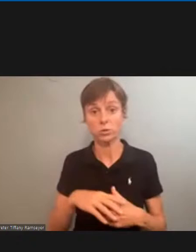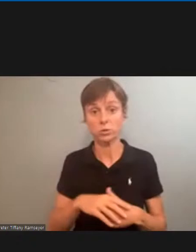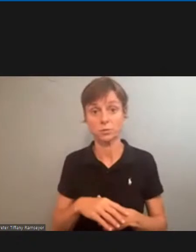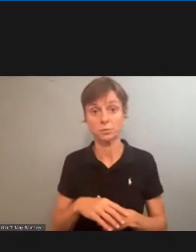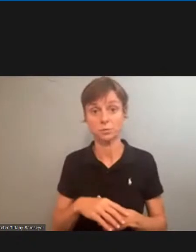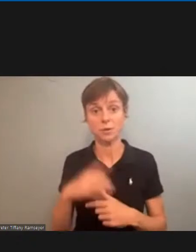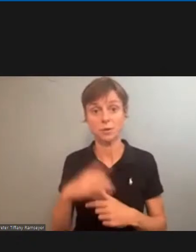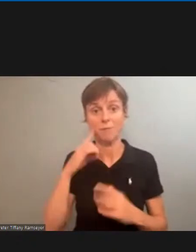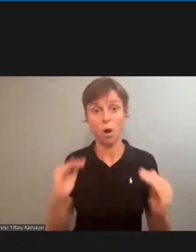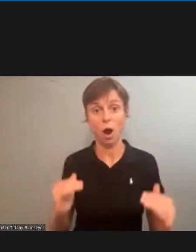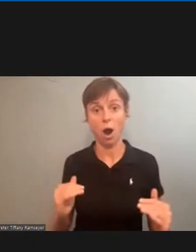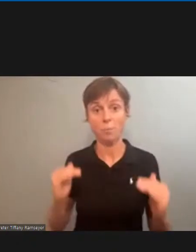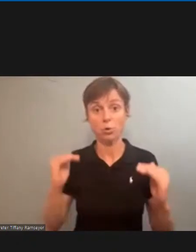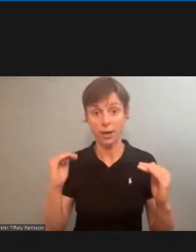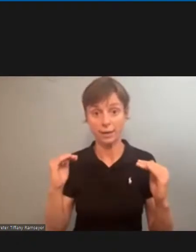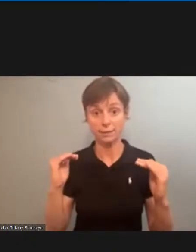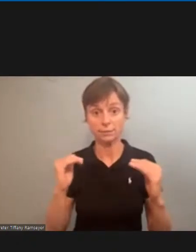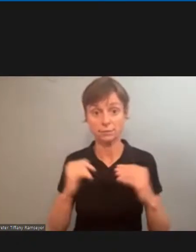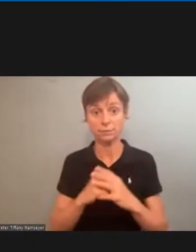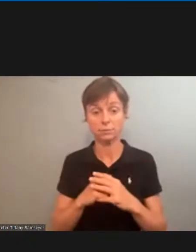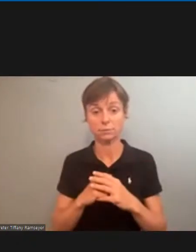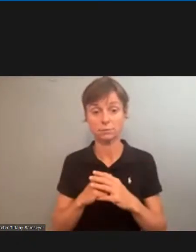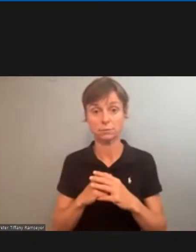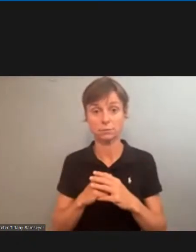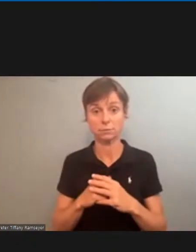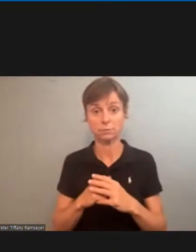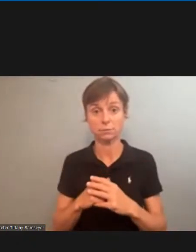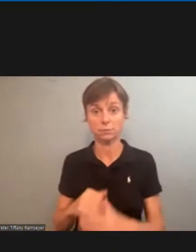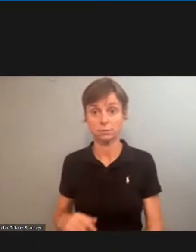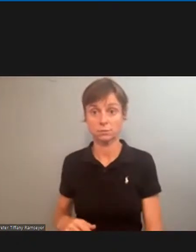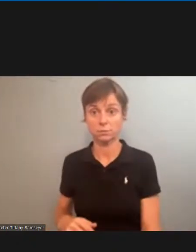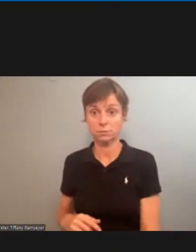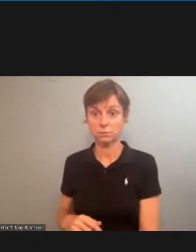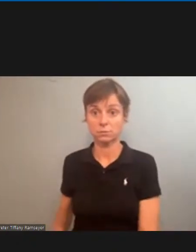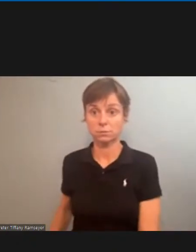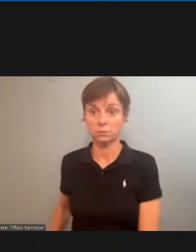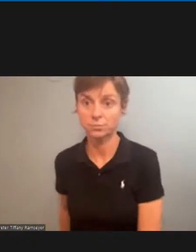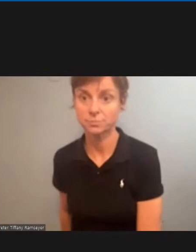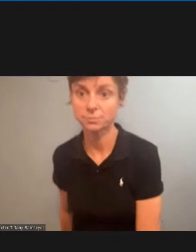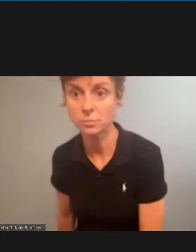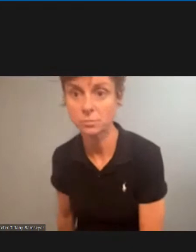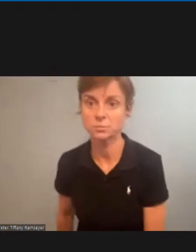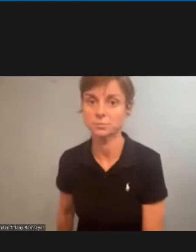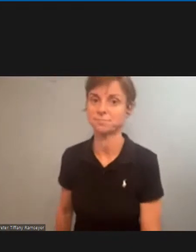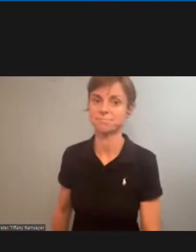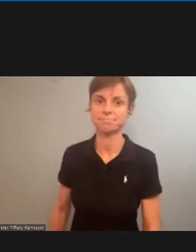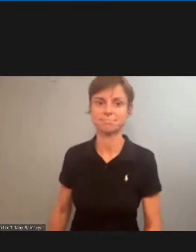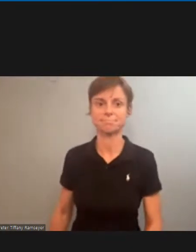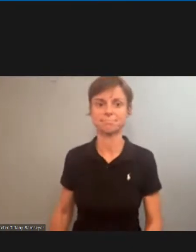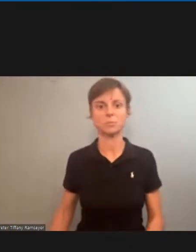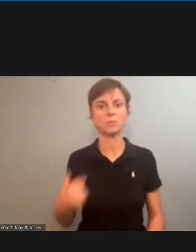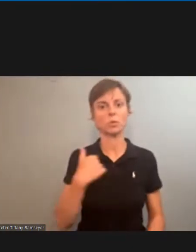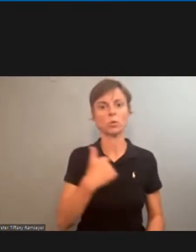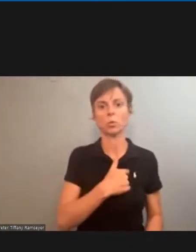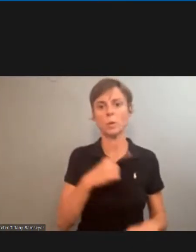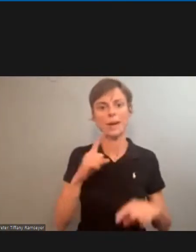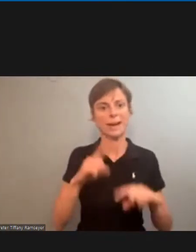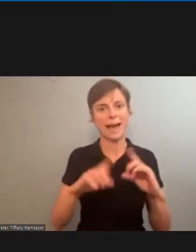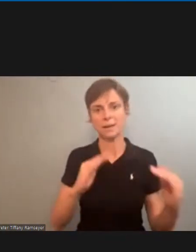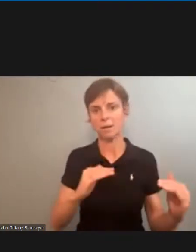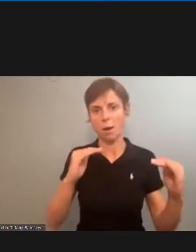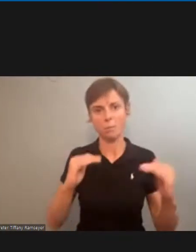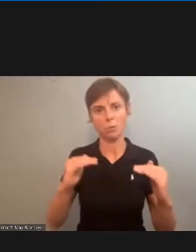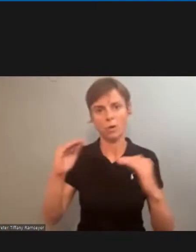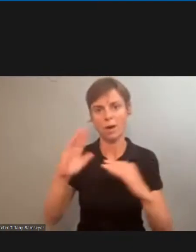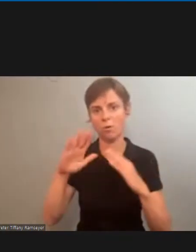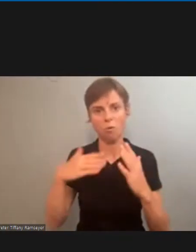upgrades, we're not going to be able to upgrade every position